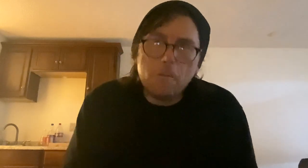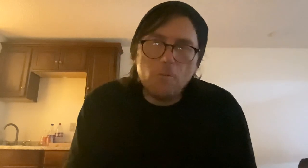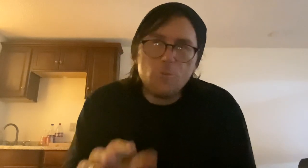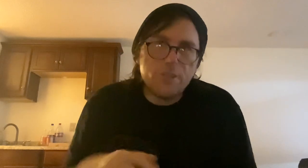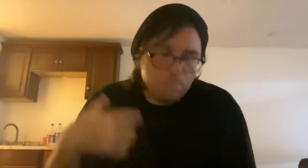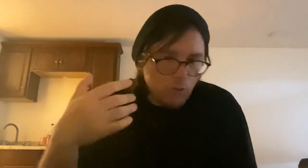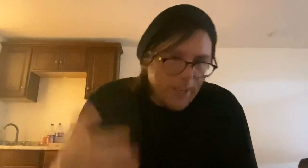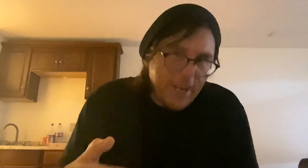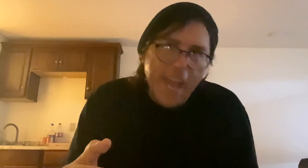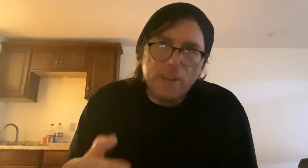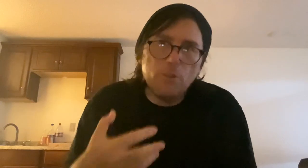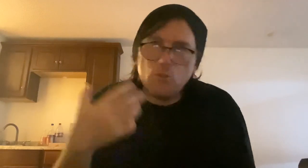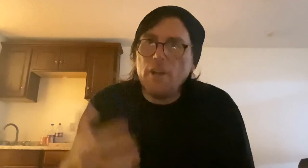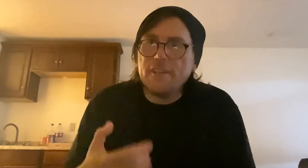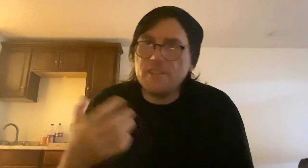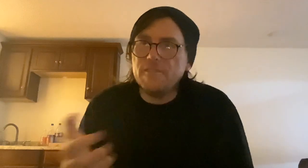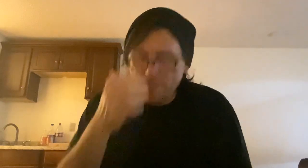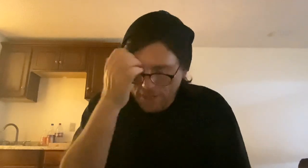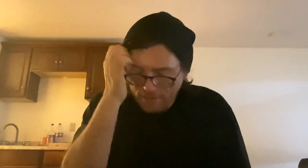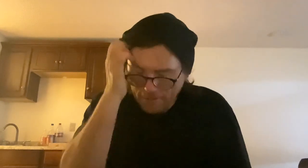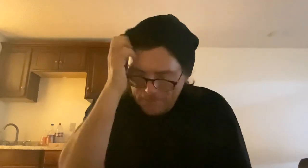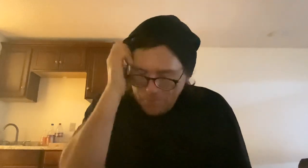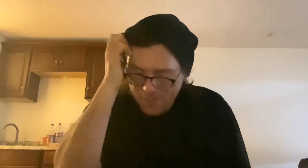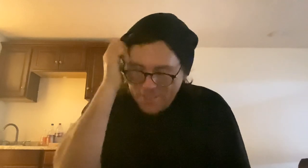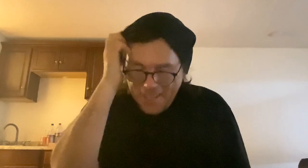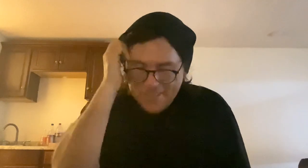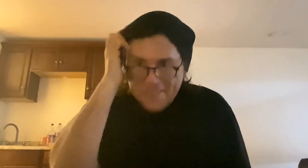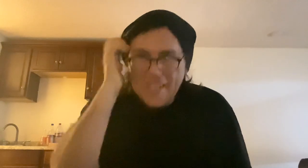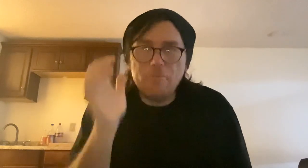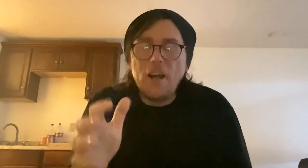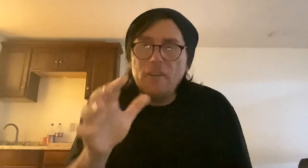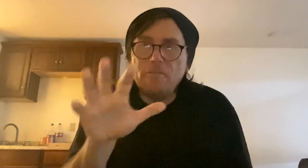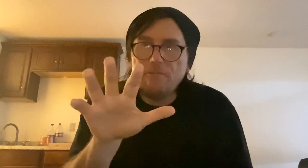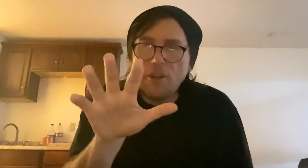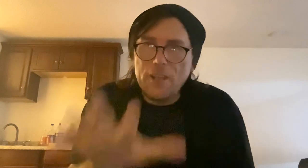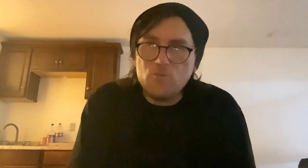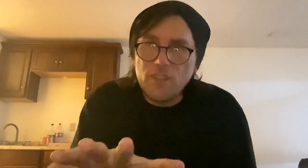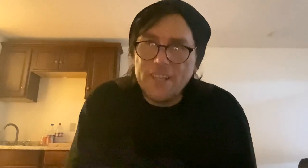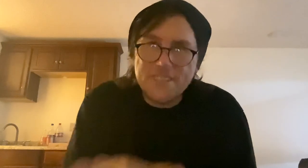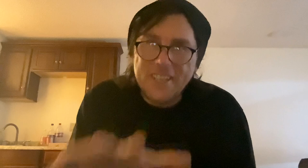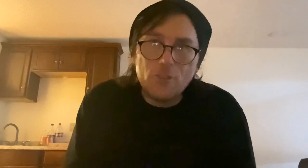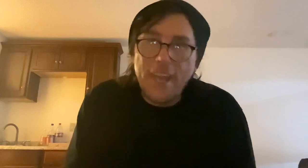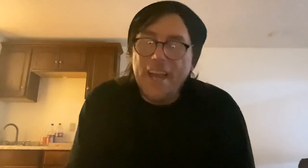proportions. Put in animal drawings and, you know, designs and stuff of, you know, as realistic as you can.